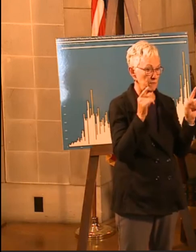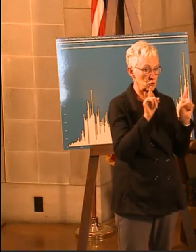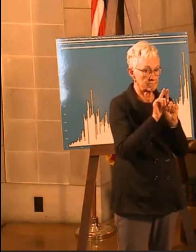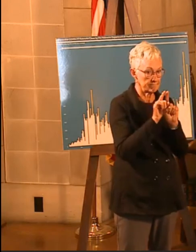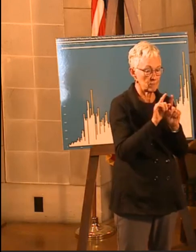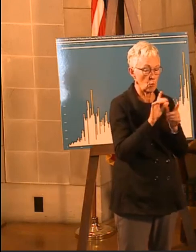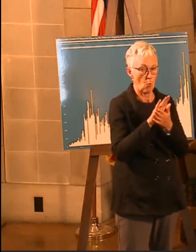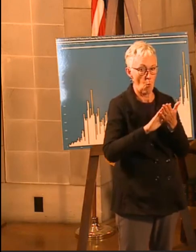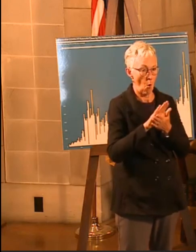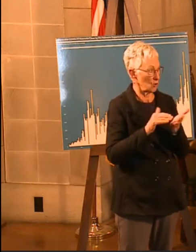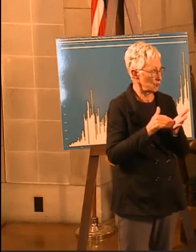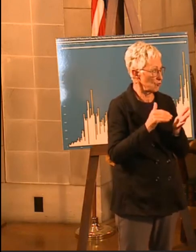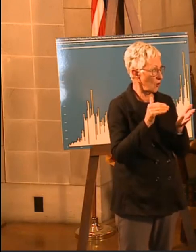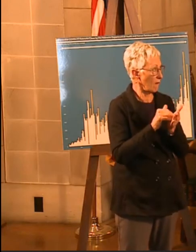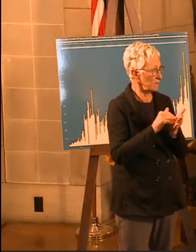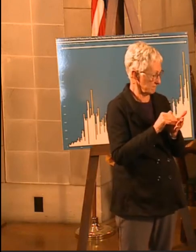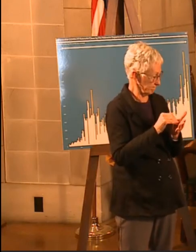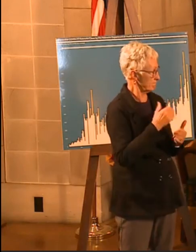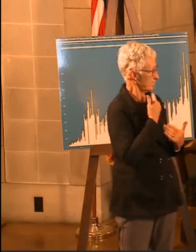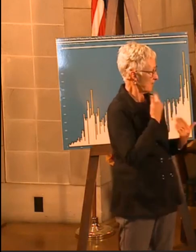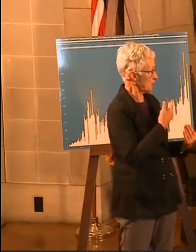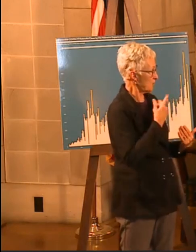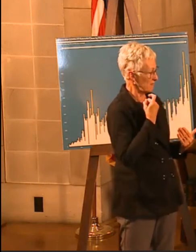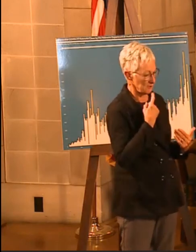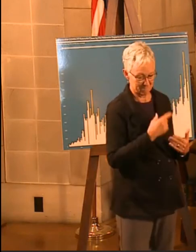Thanks a lot. We'll talk to you soon. Thank you, Francis.